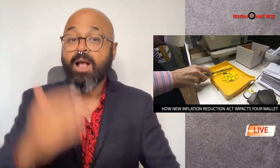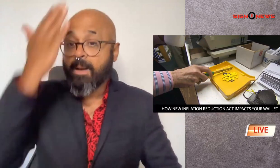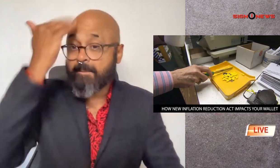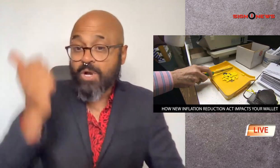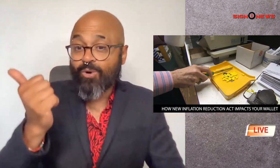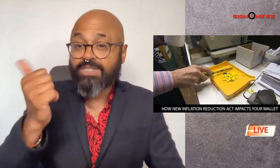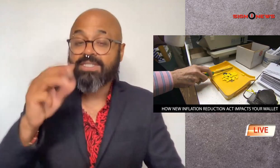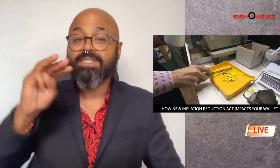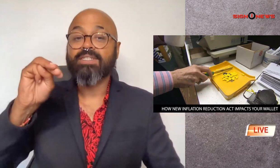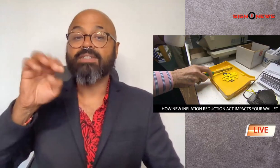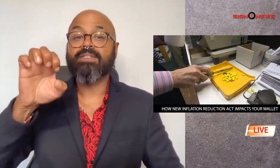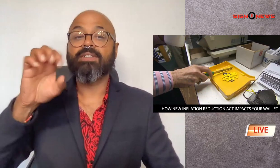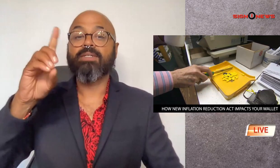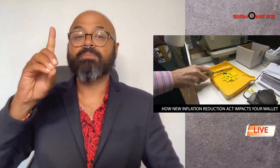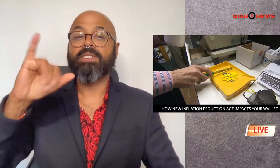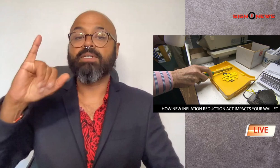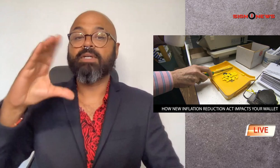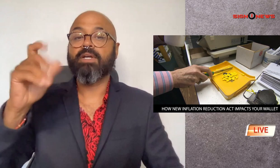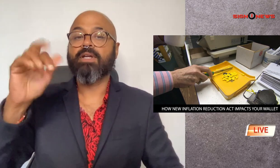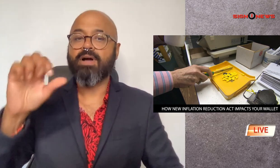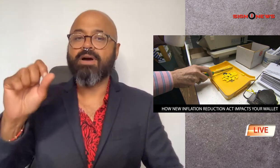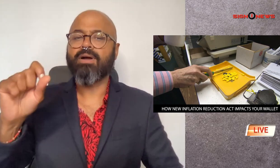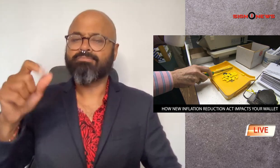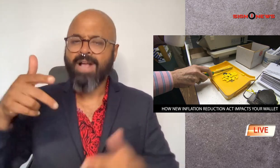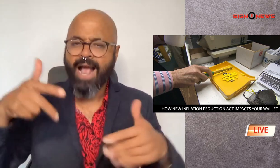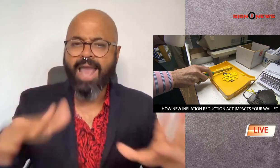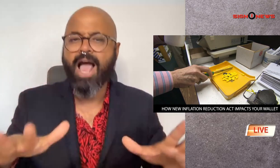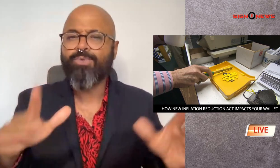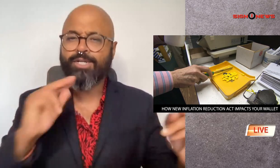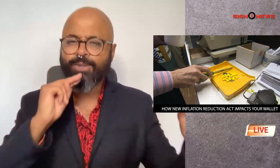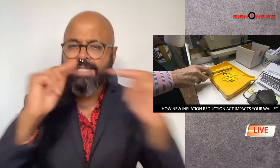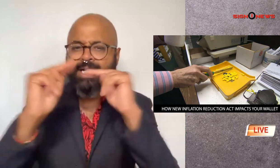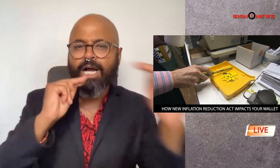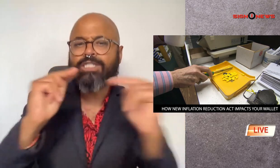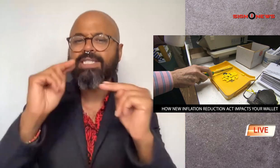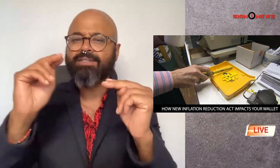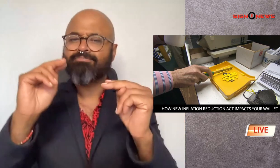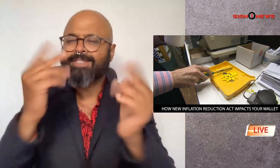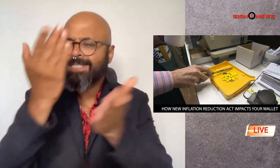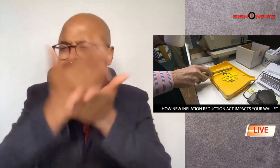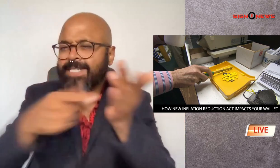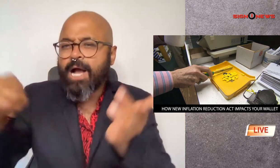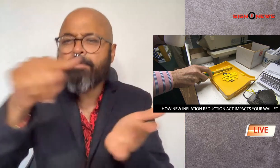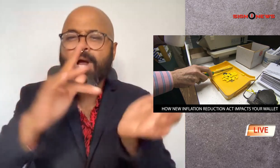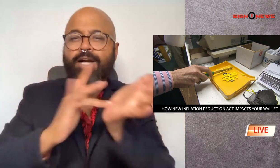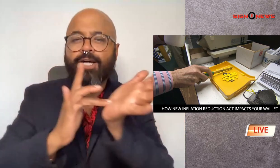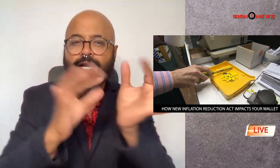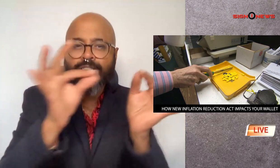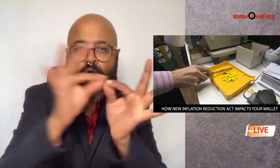that's because medicare will be allowed to negotiate certain drug prices